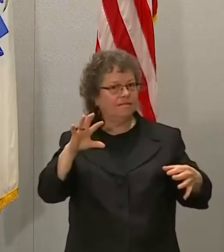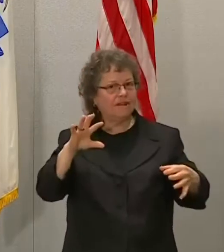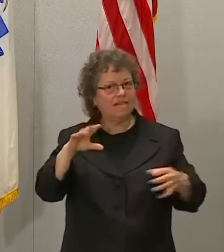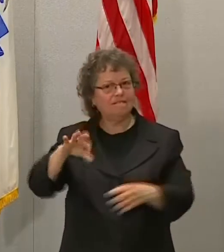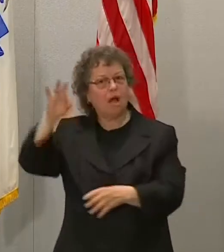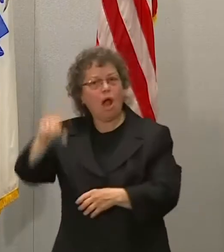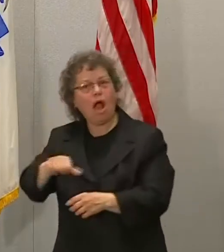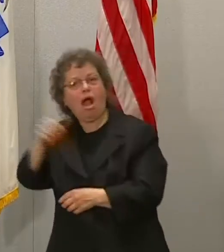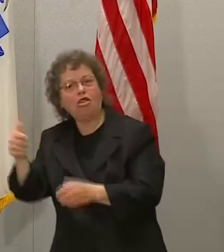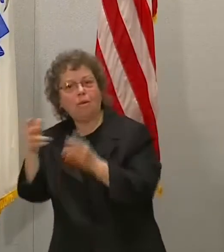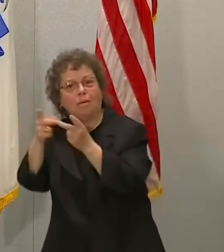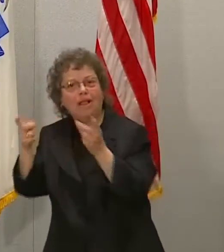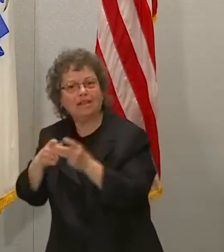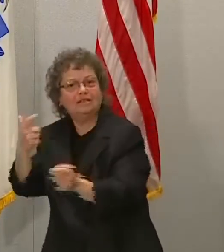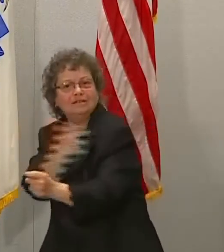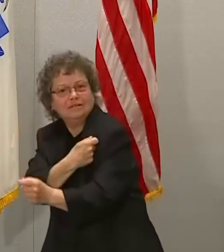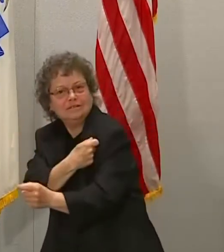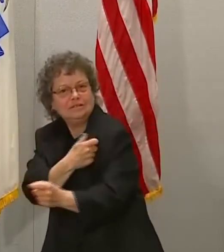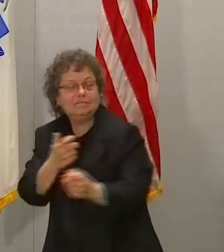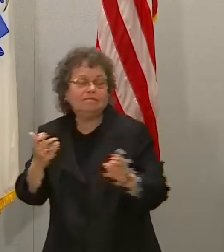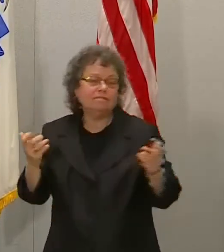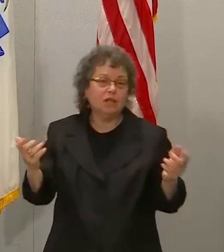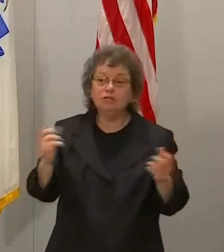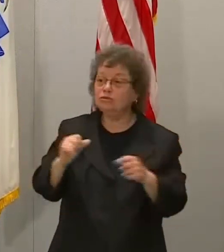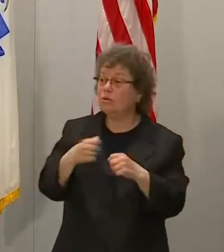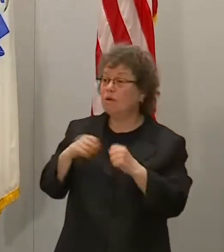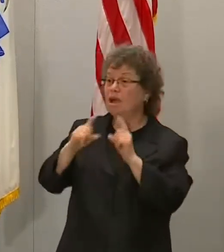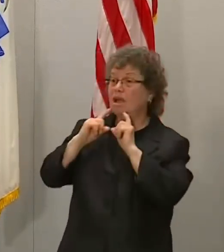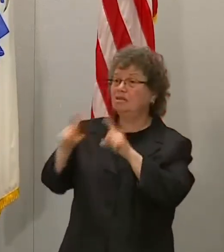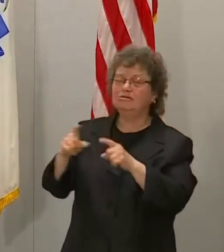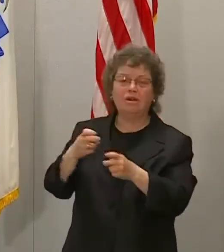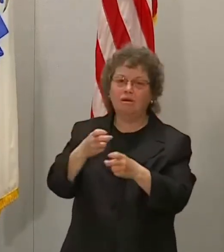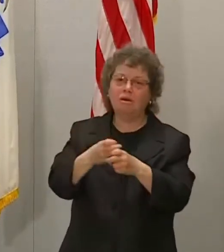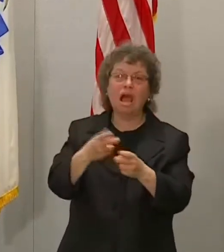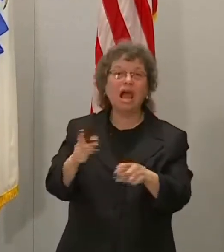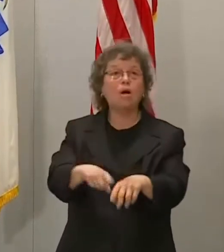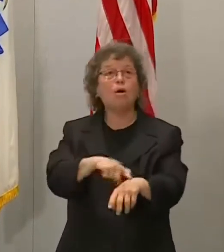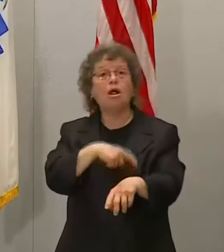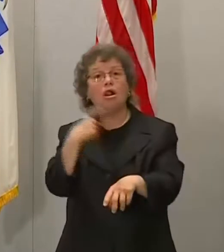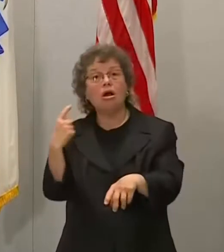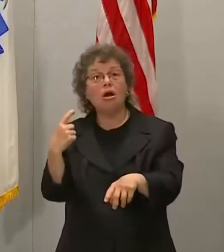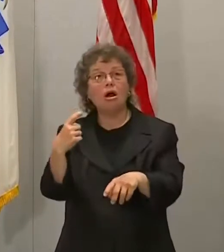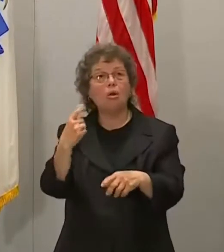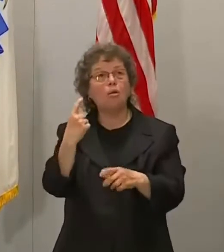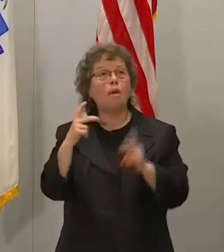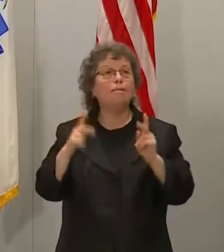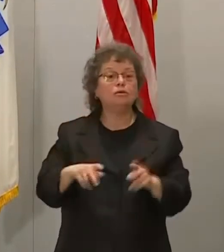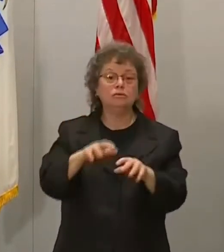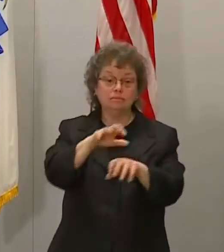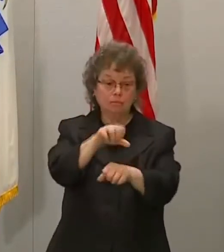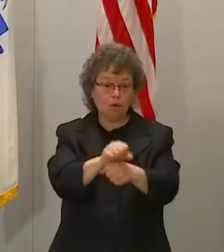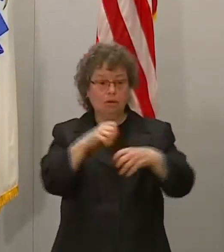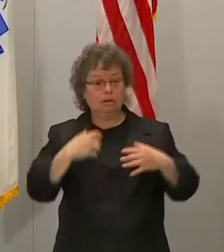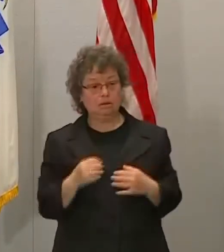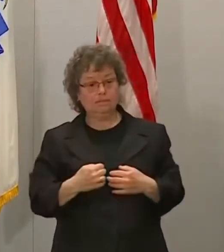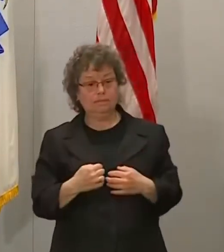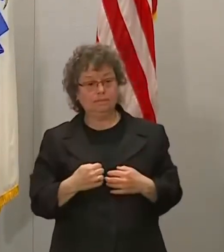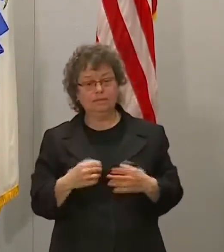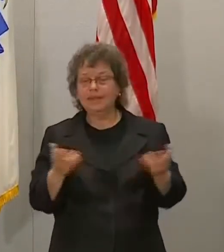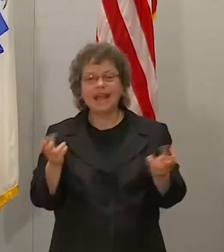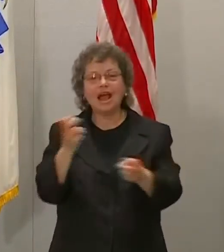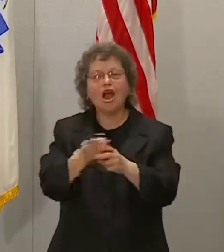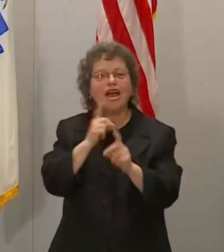it's a hard question to answer when you say, how long would it take somebody? What I can say is, generally speaking,